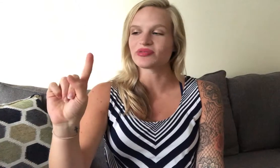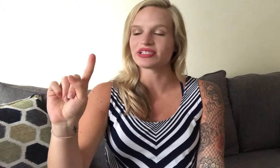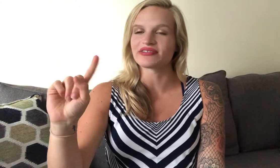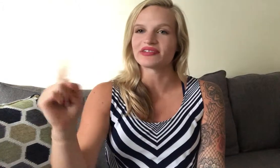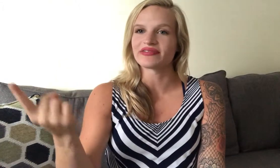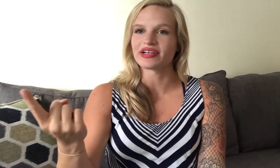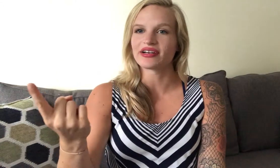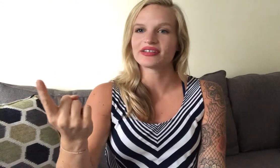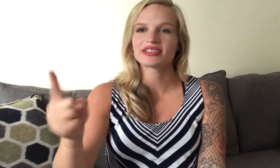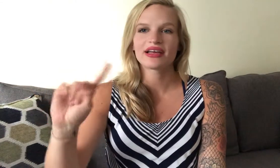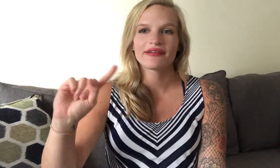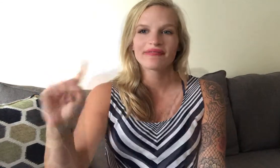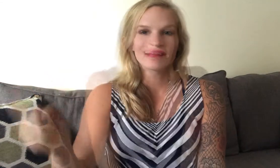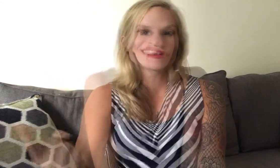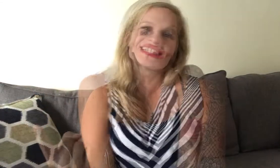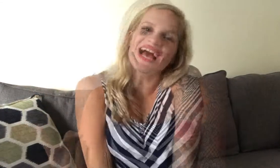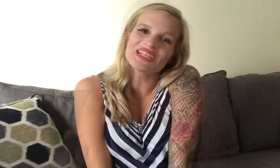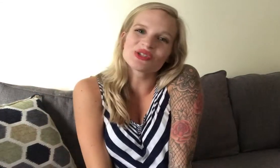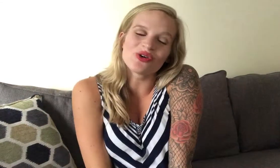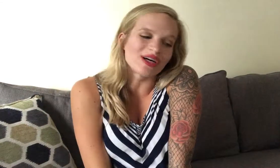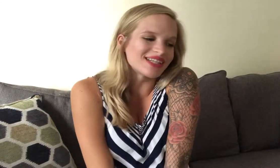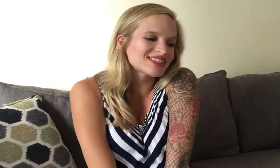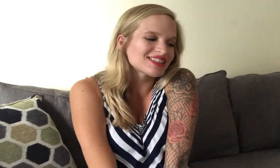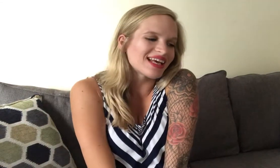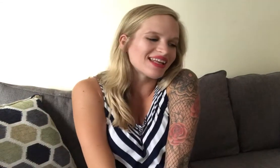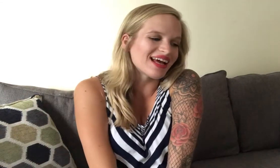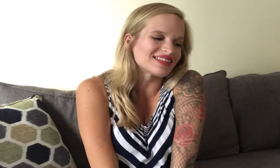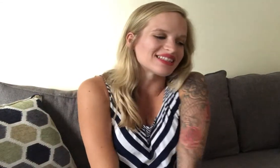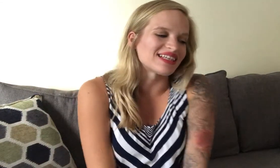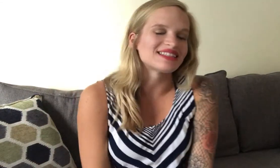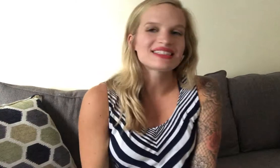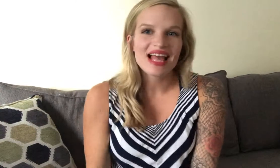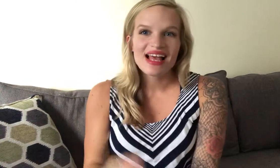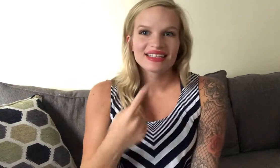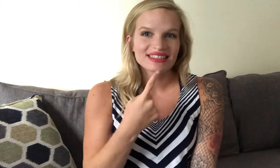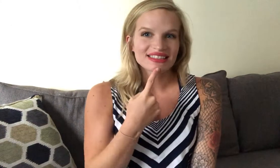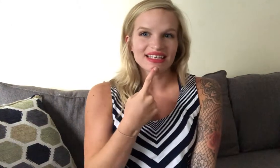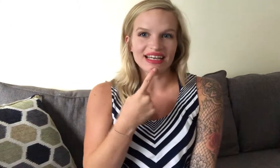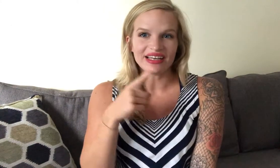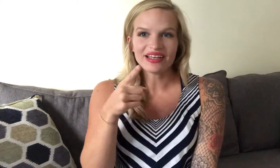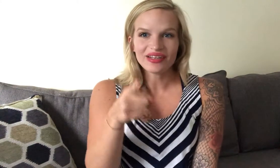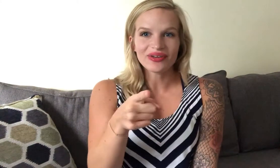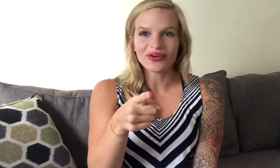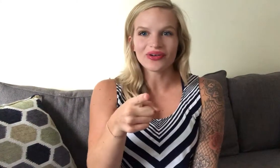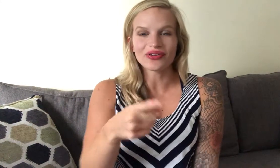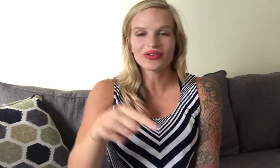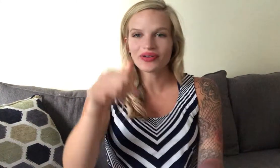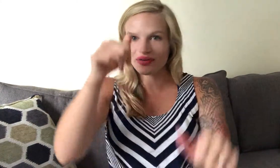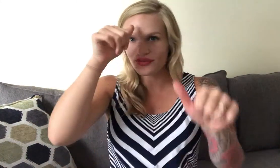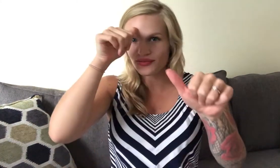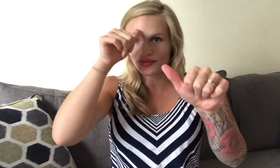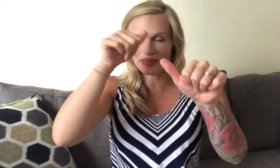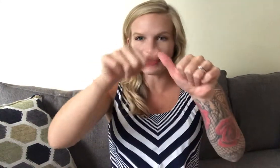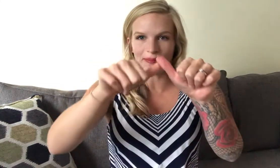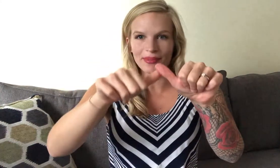twist of your fingers then it's the actual chorus and that says say you'll remember